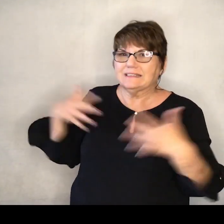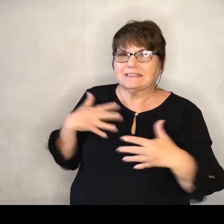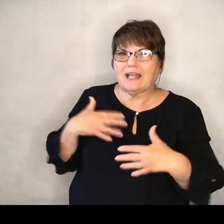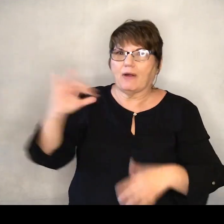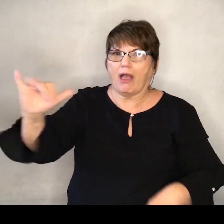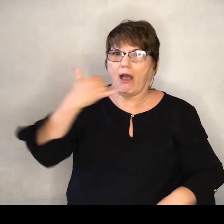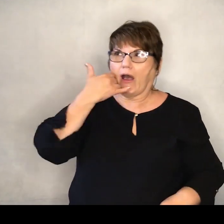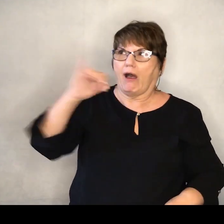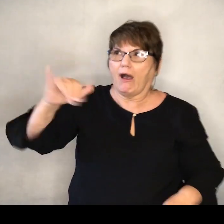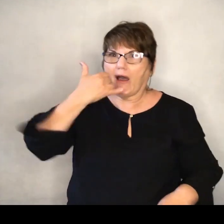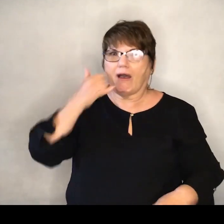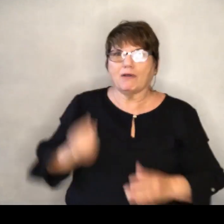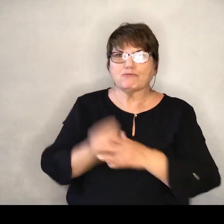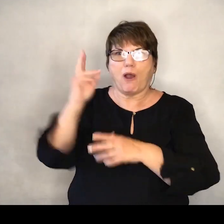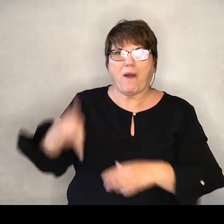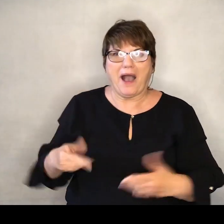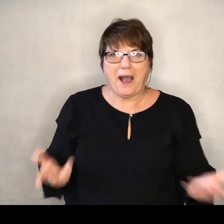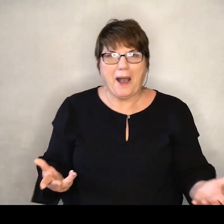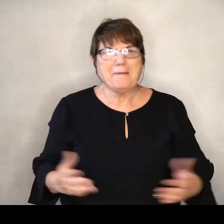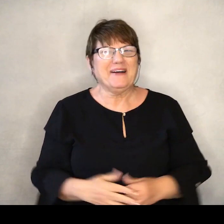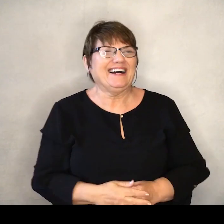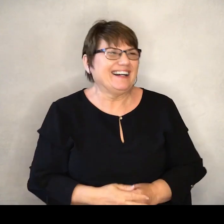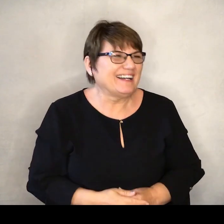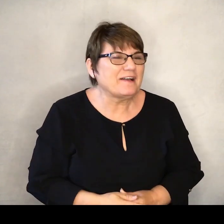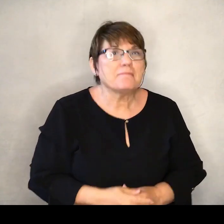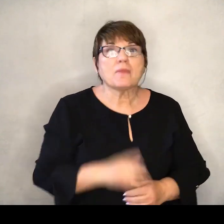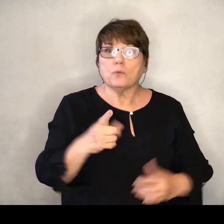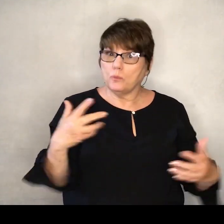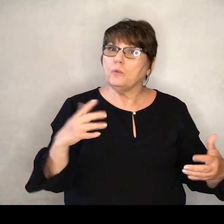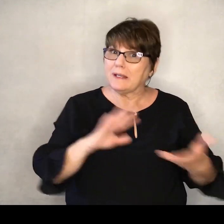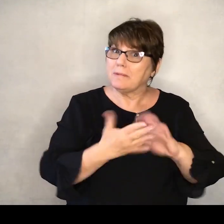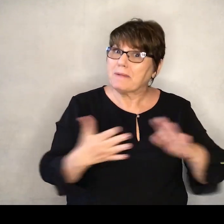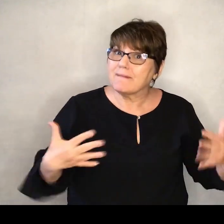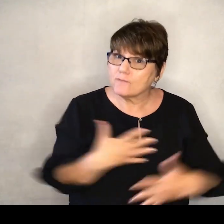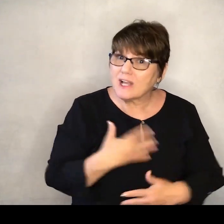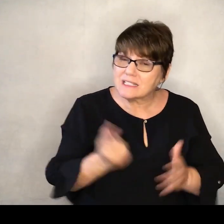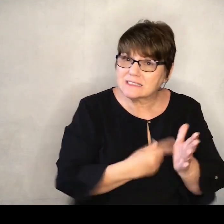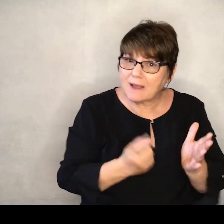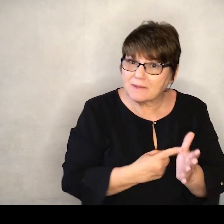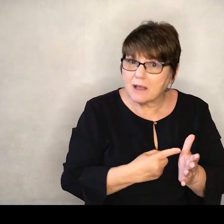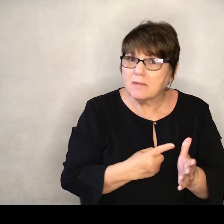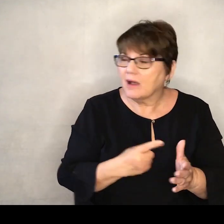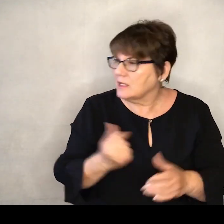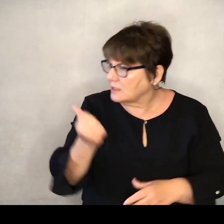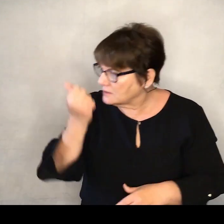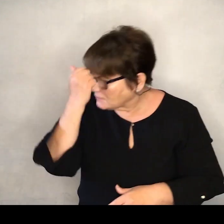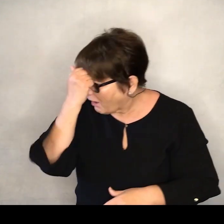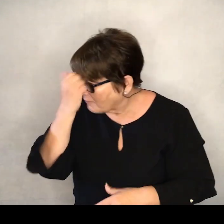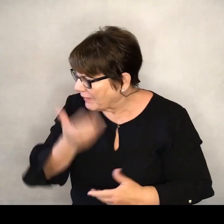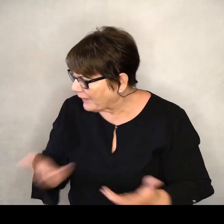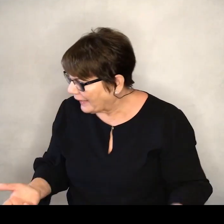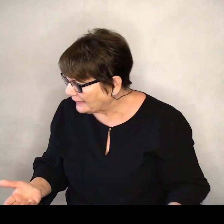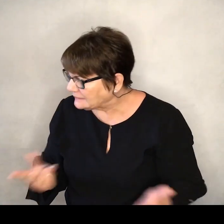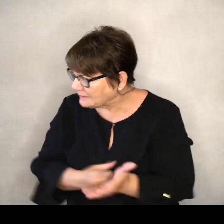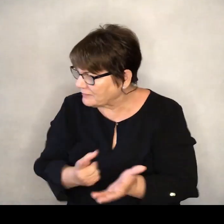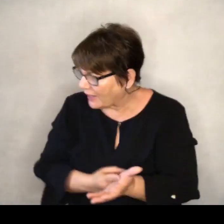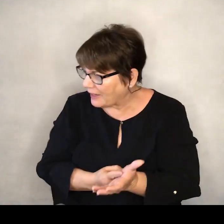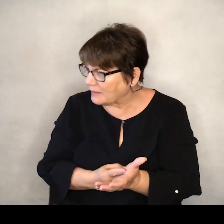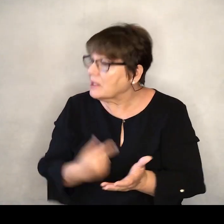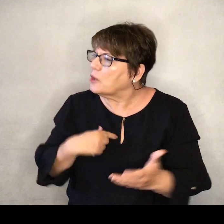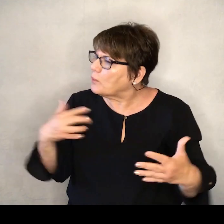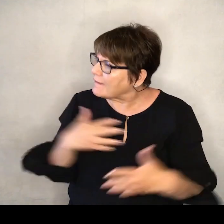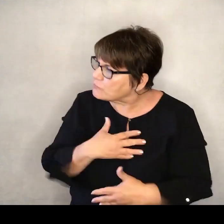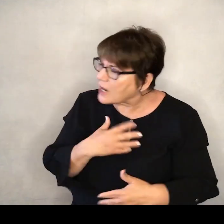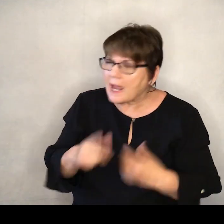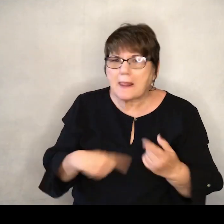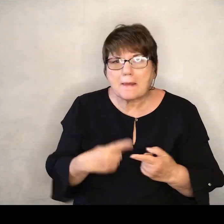growing up. You know, we can be afraid sometimes of the dumbest things. We can be afraid